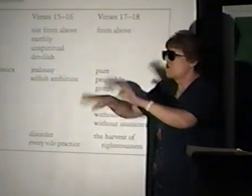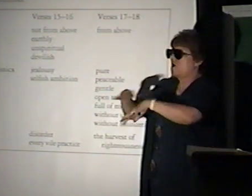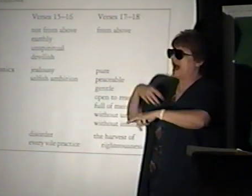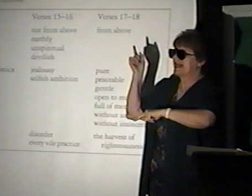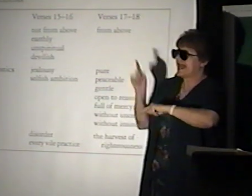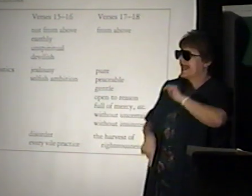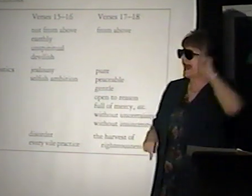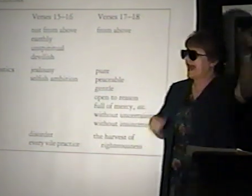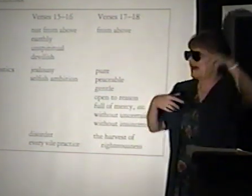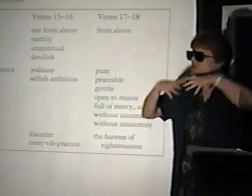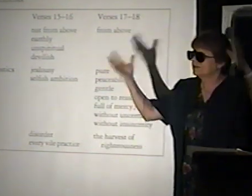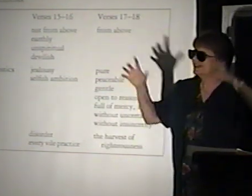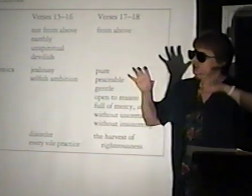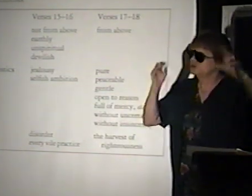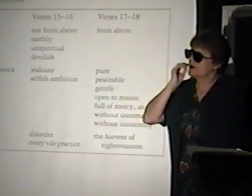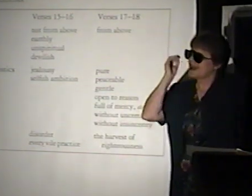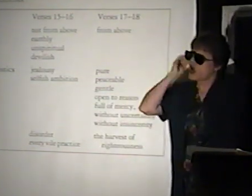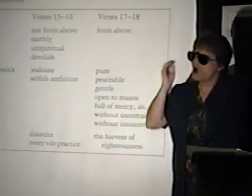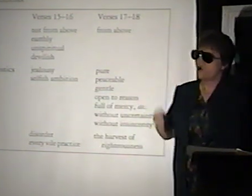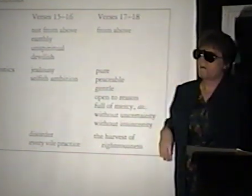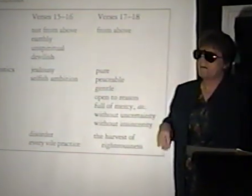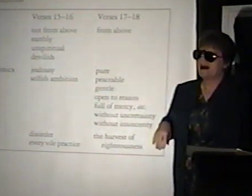I can't act so much too at home.